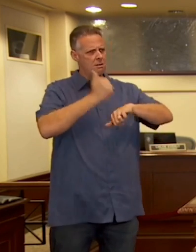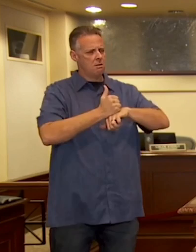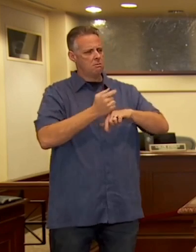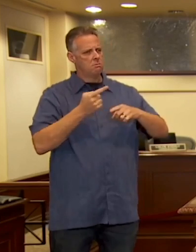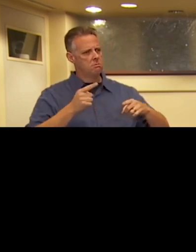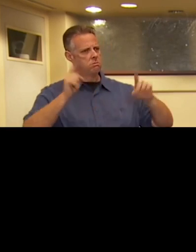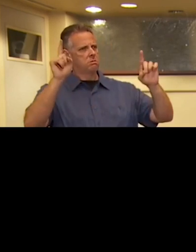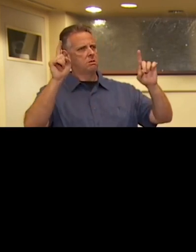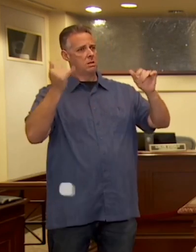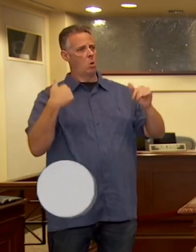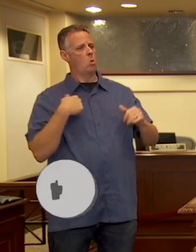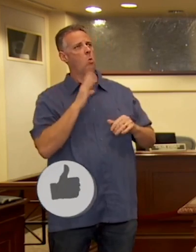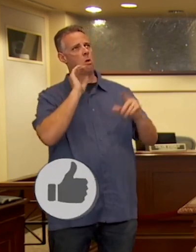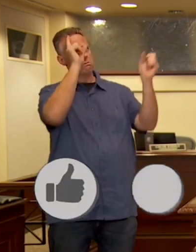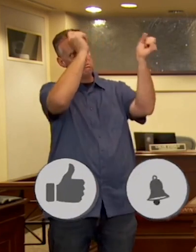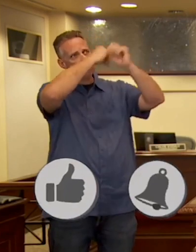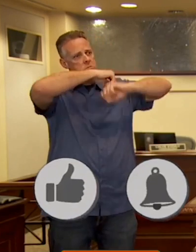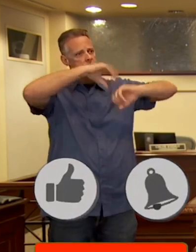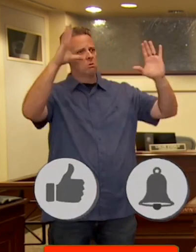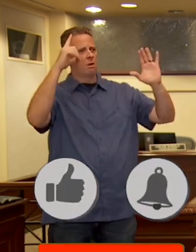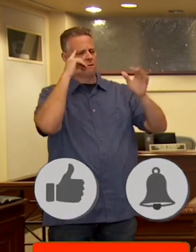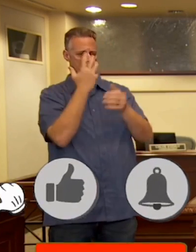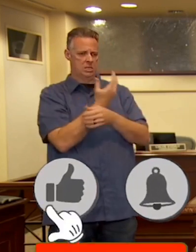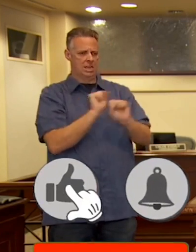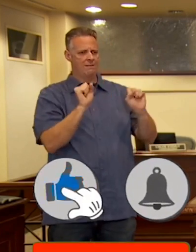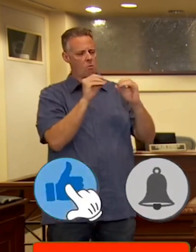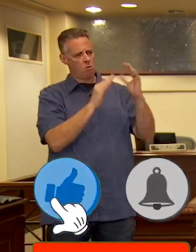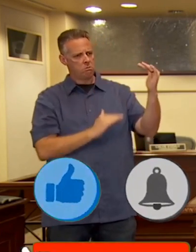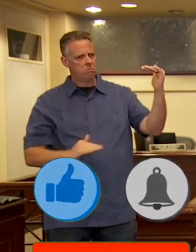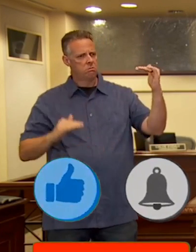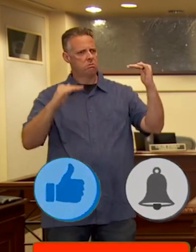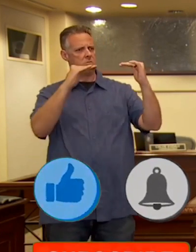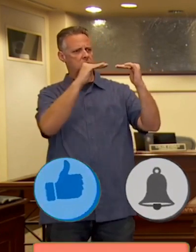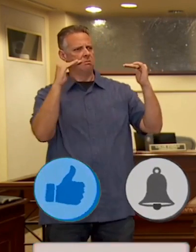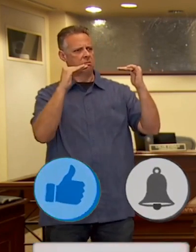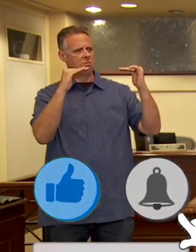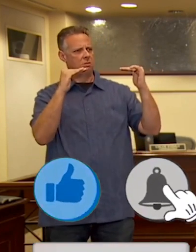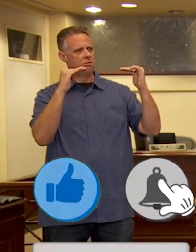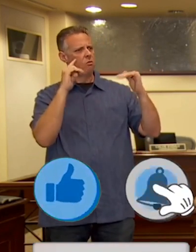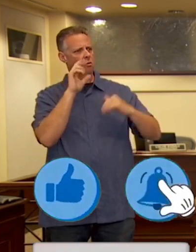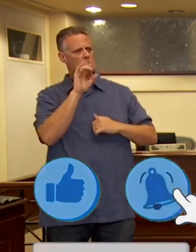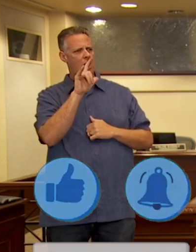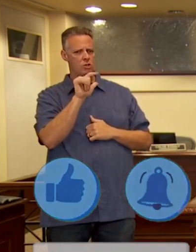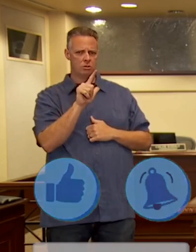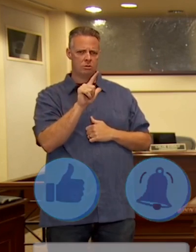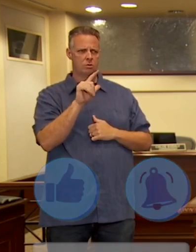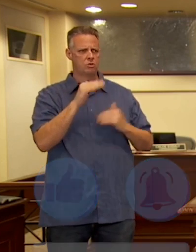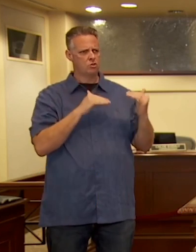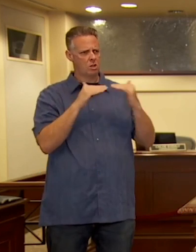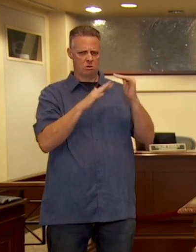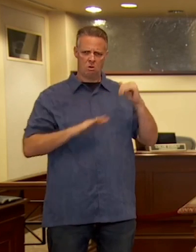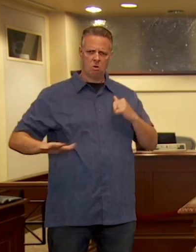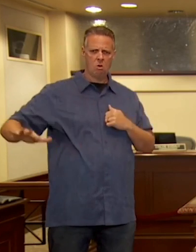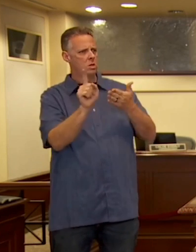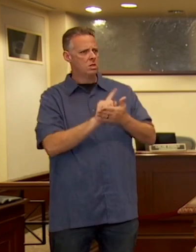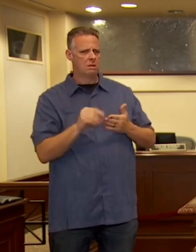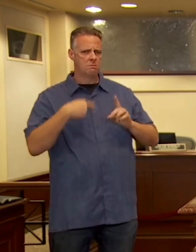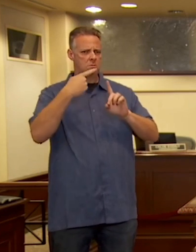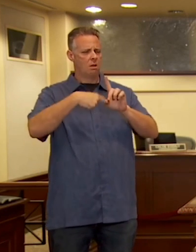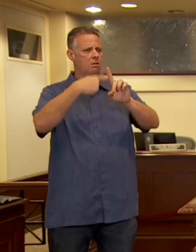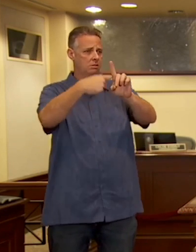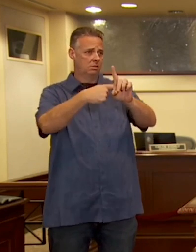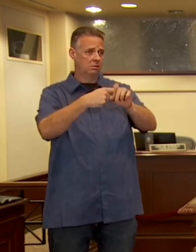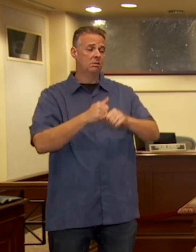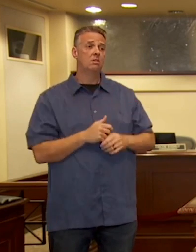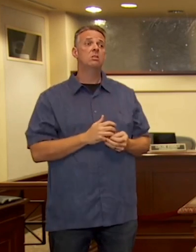destroying, rioting and looting. That's all I have for today, folks. Please hit that like button, share and subscribe. If you enjoyed this video, it really helps this channel. If you'd